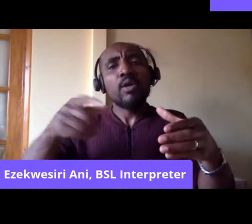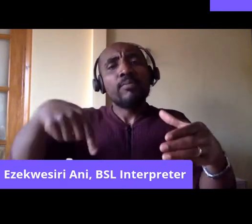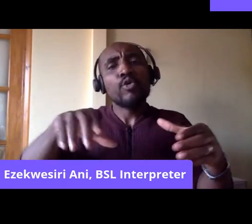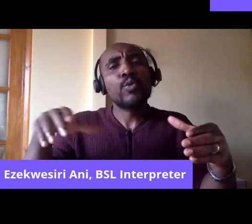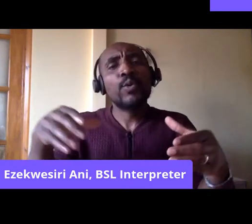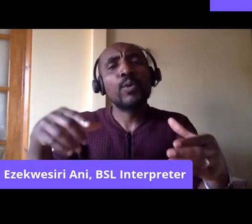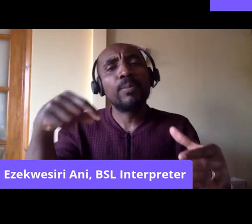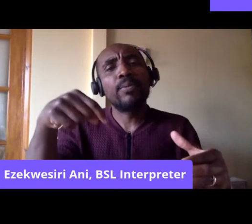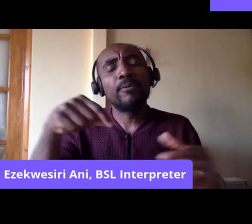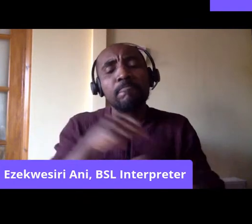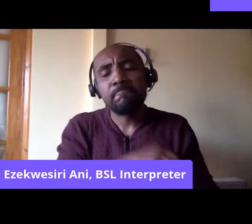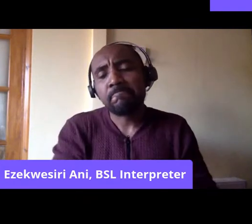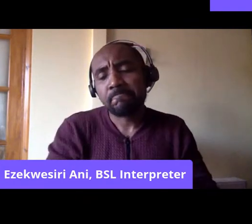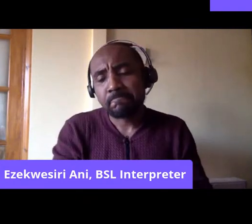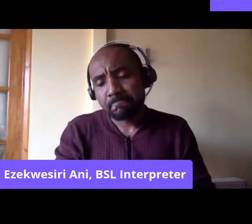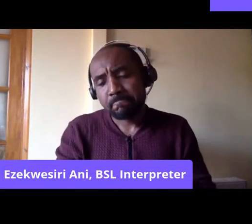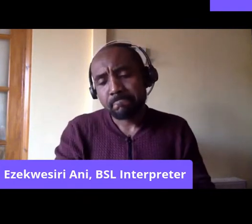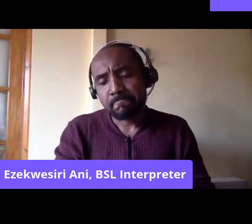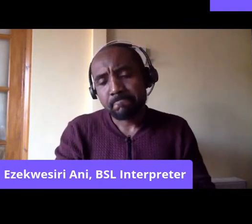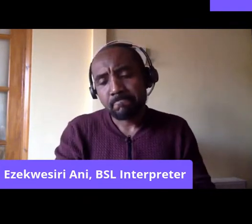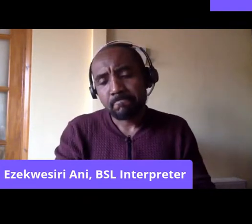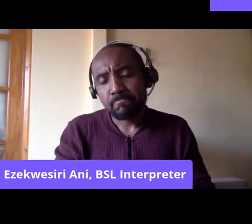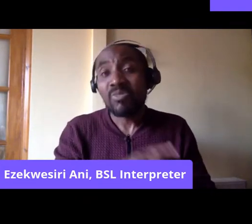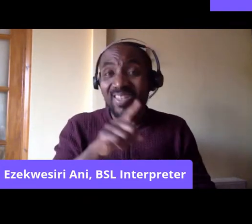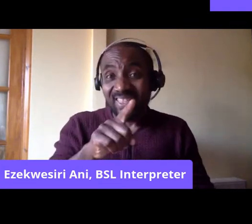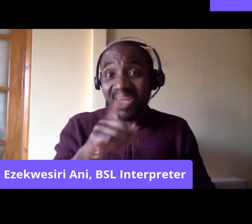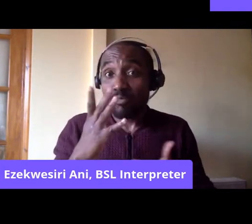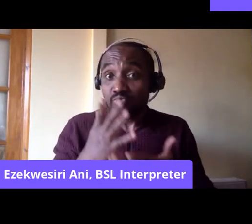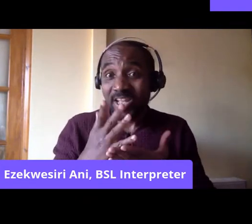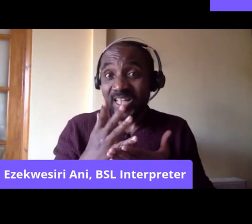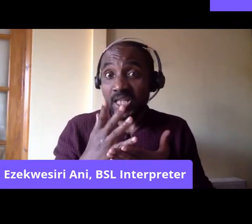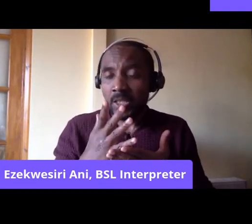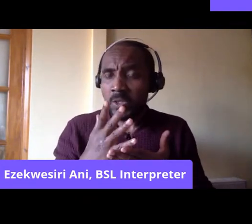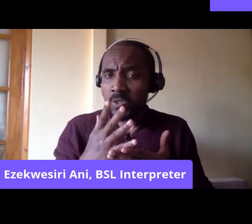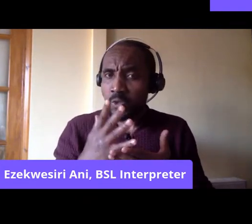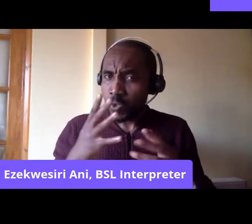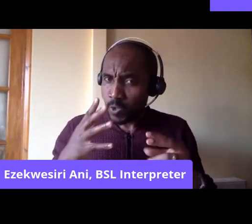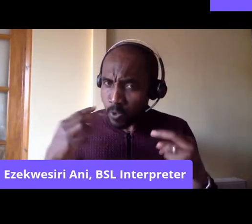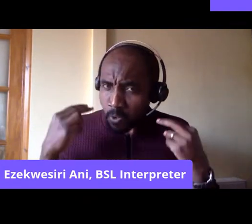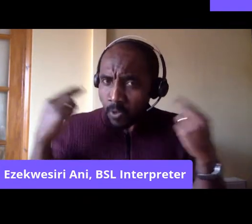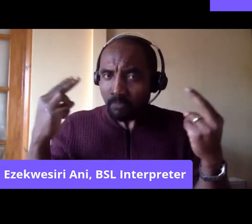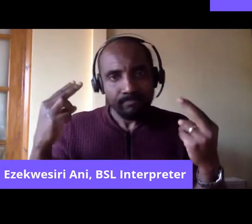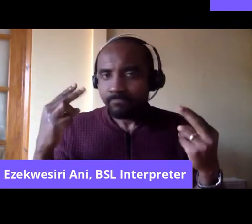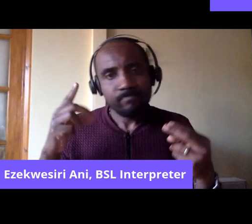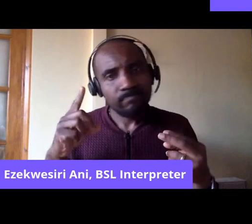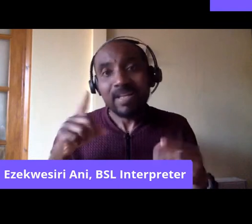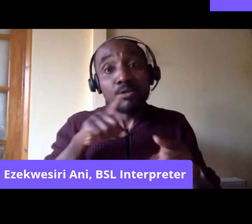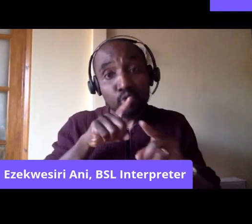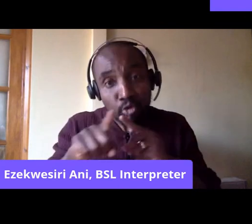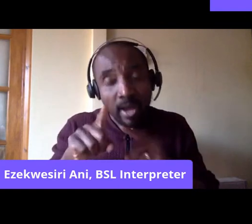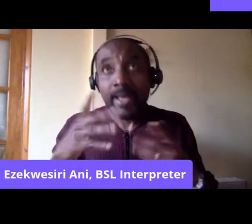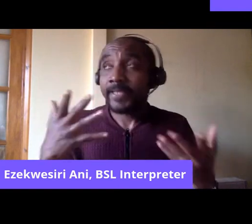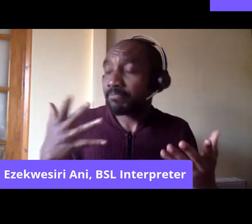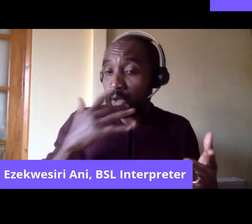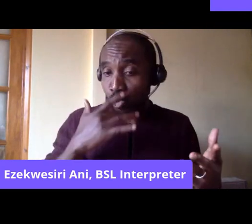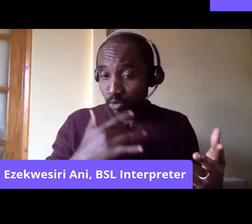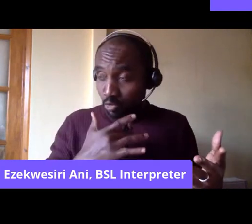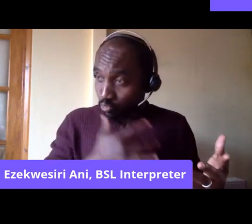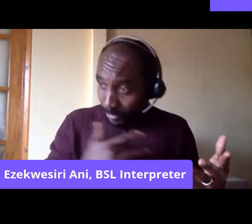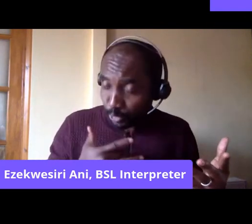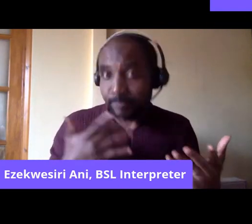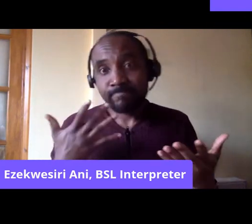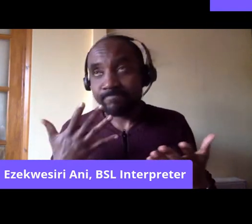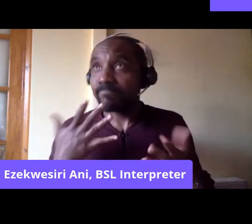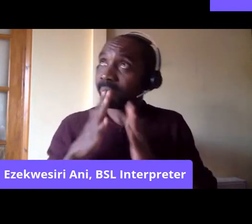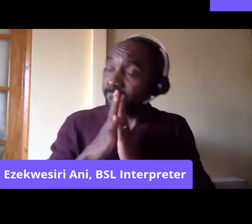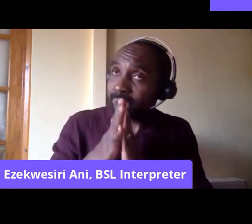was not, um, naturally inclined to do so. You know, they went there patriotic, they went there as Christians. And what